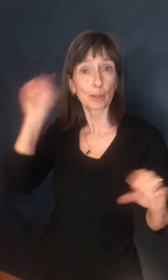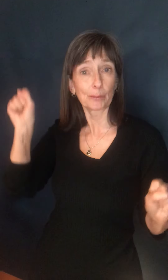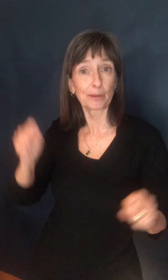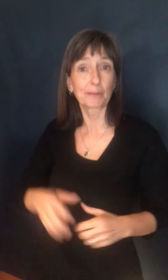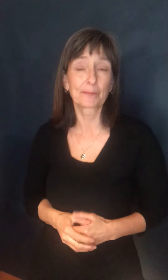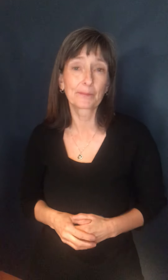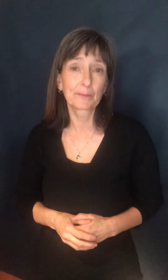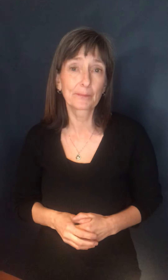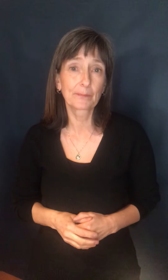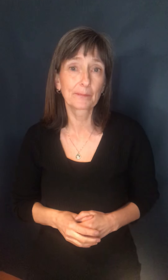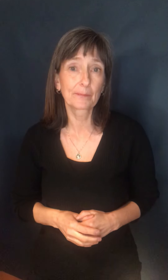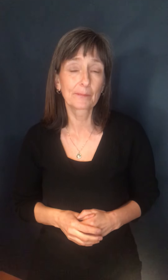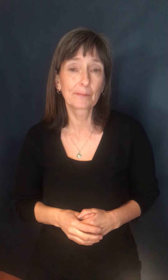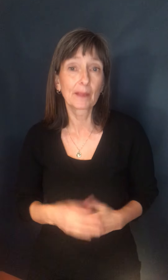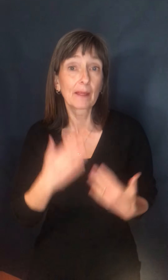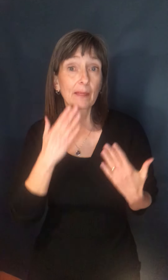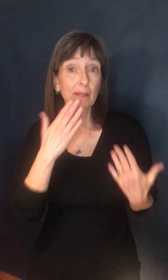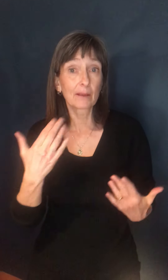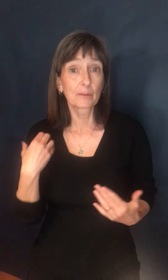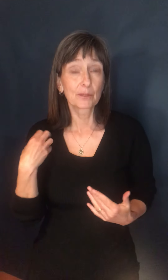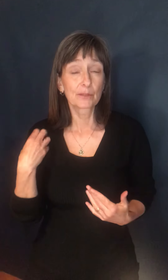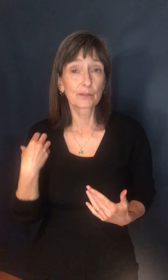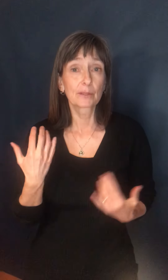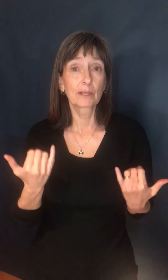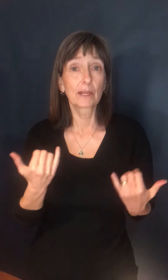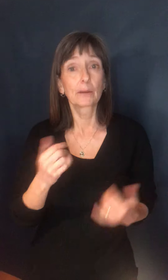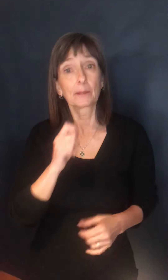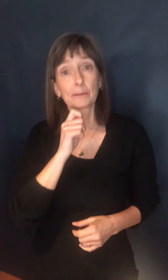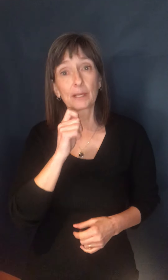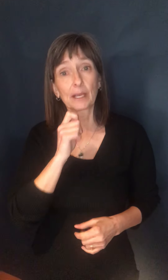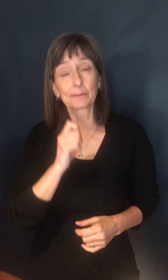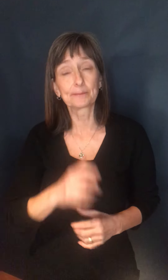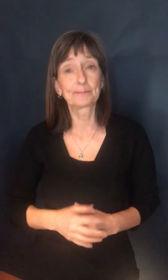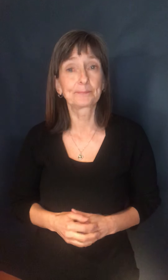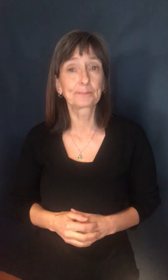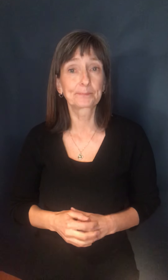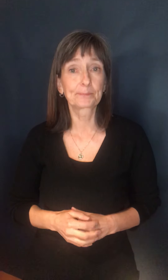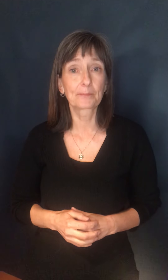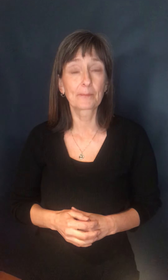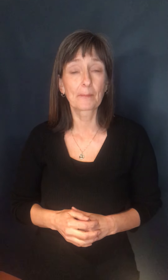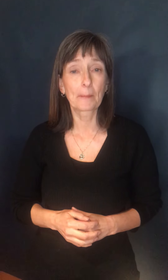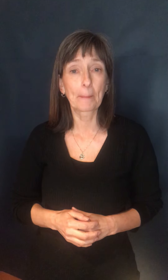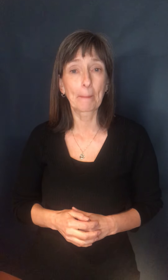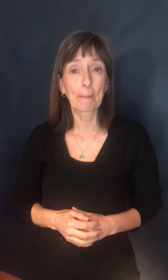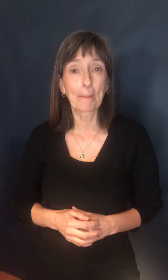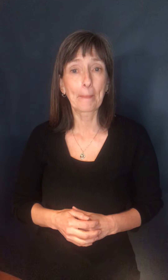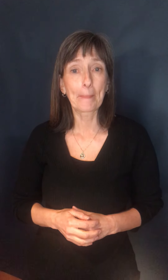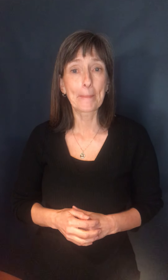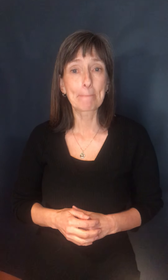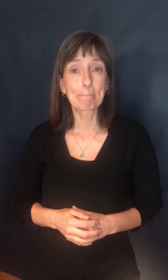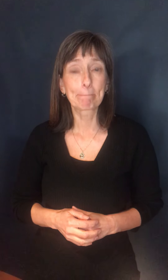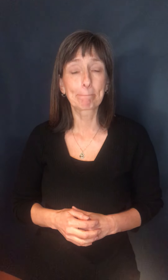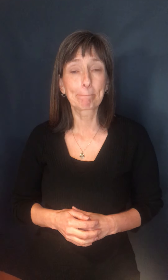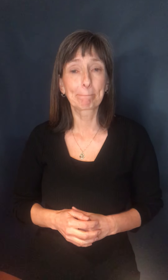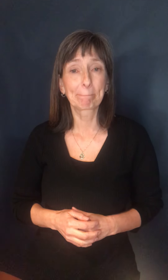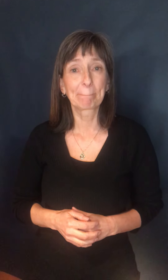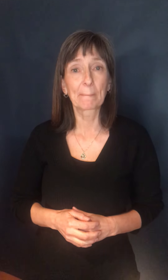Well, thank you, Minister. I'll now invite questions from the media. Thank you, Premier. For the benefit of our speakers, there are six reporters